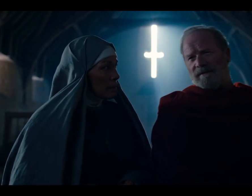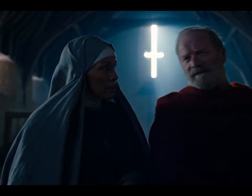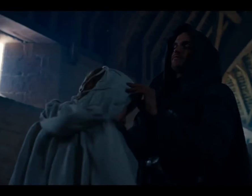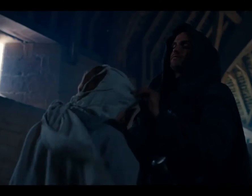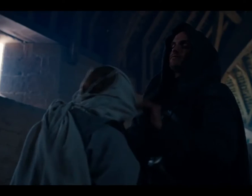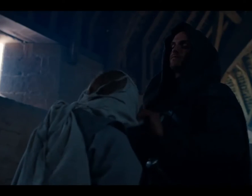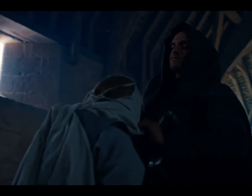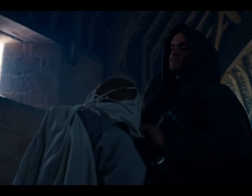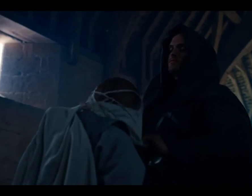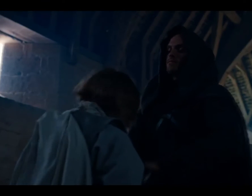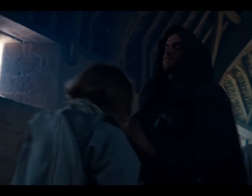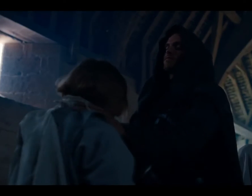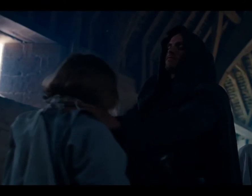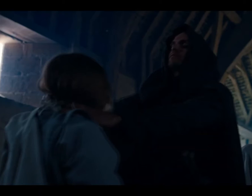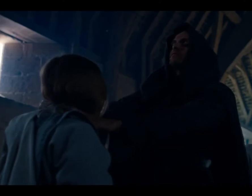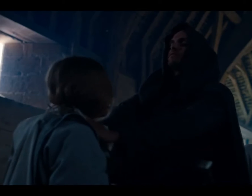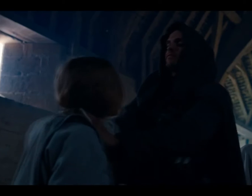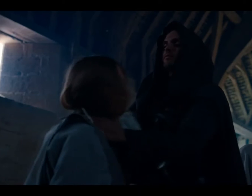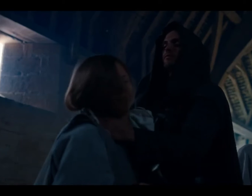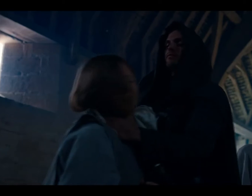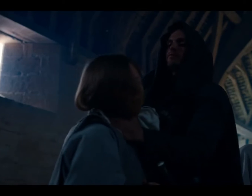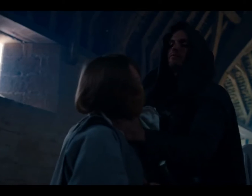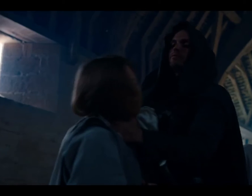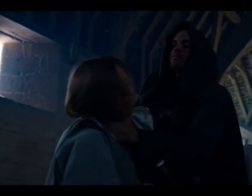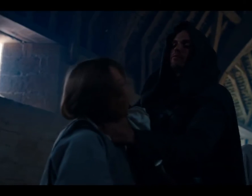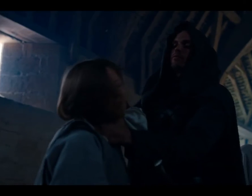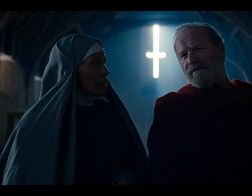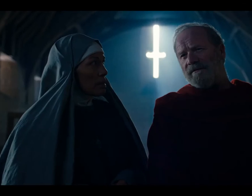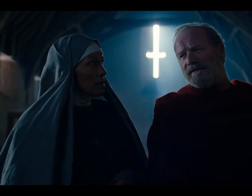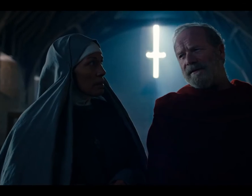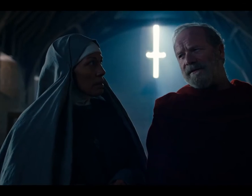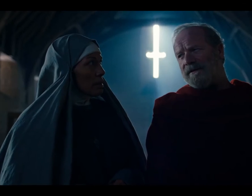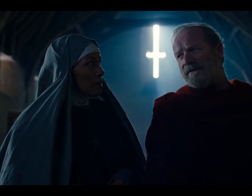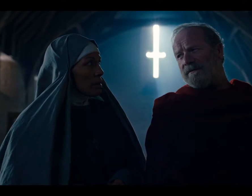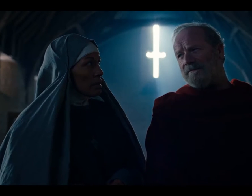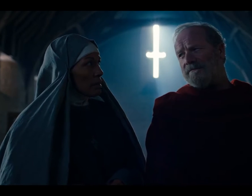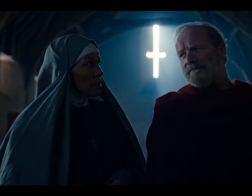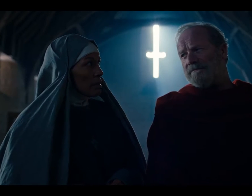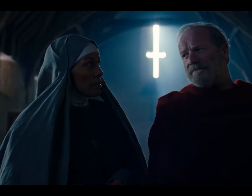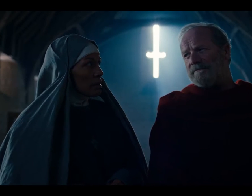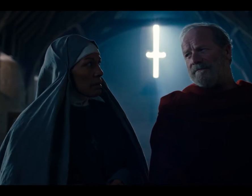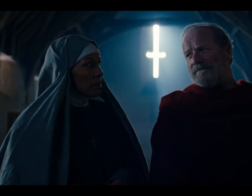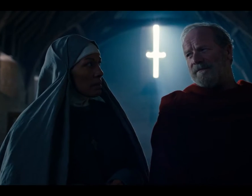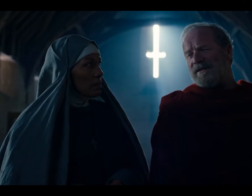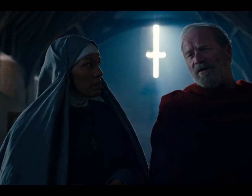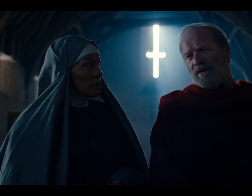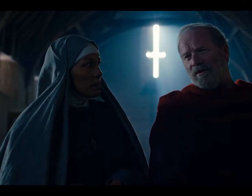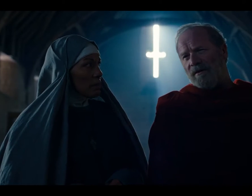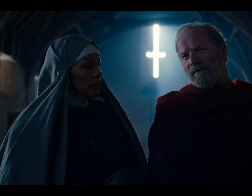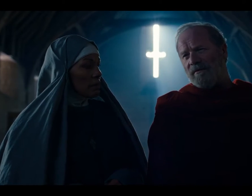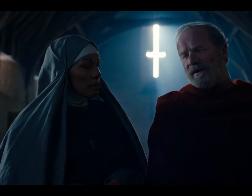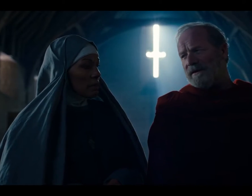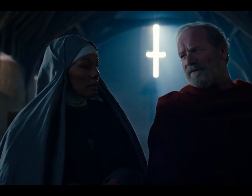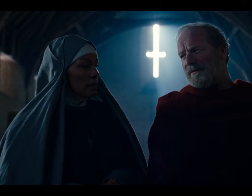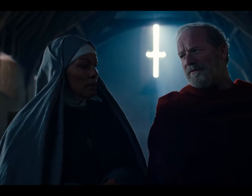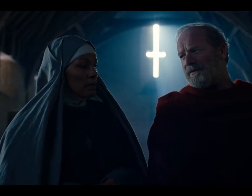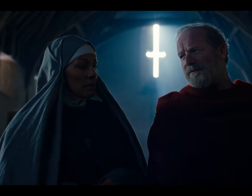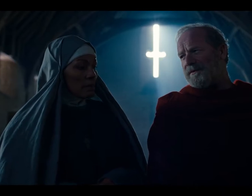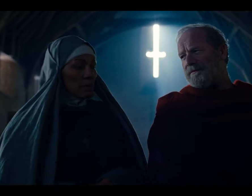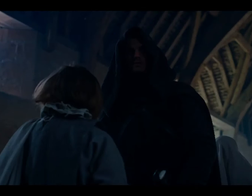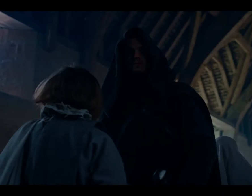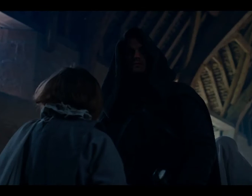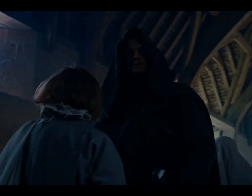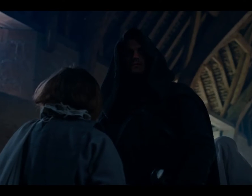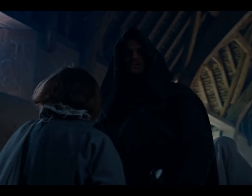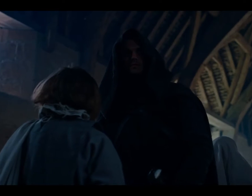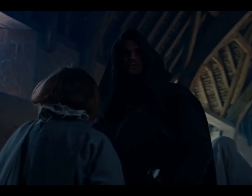We have found some in caravans, they've bitten off their own fingertips, sawed off the wings from the